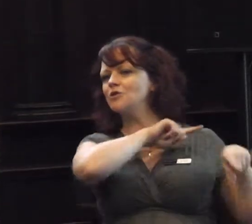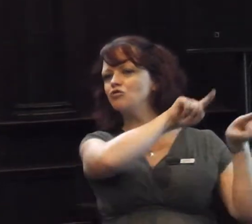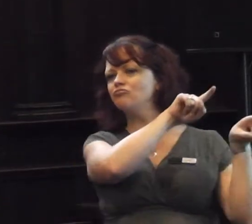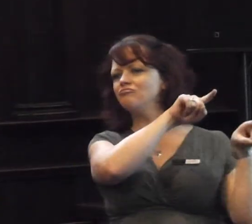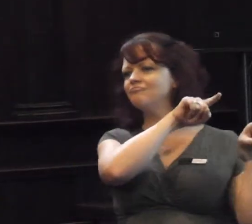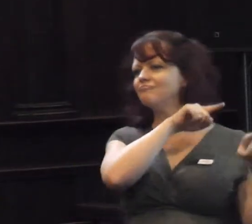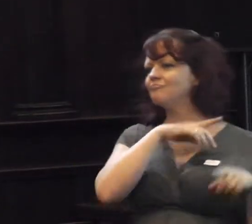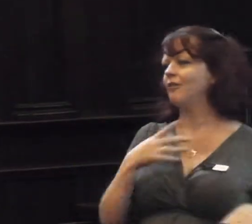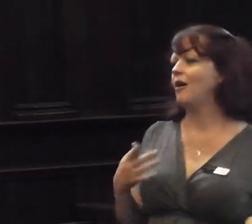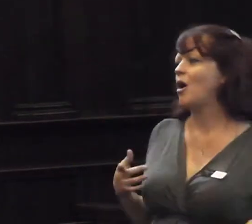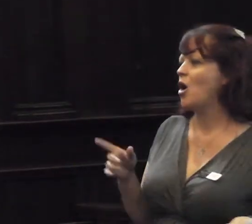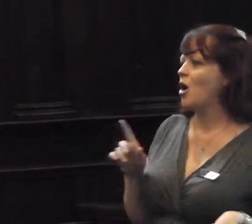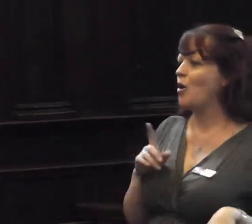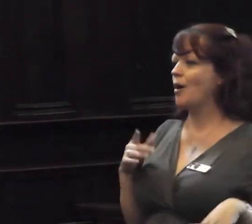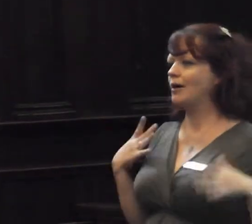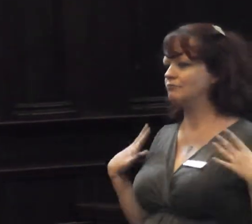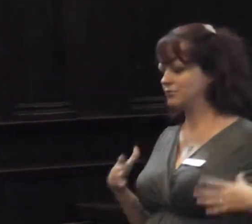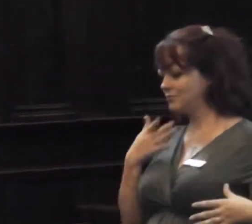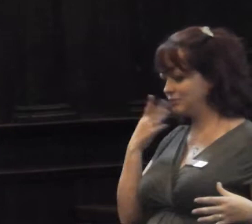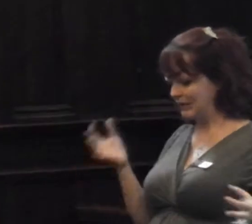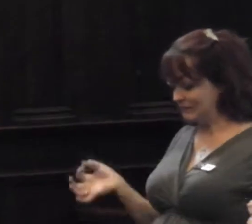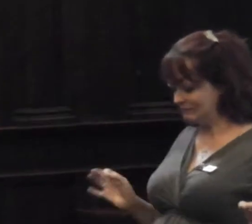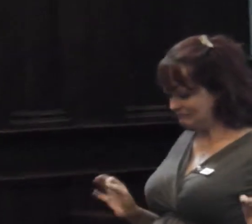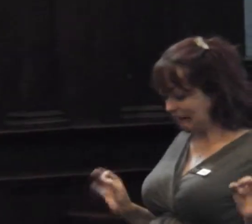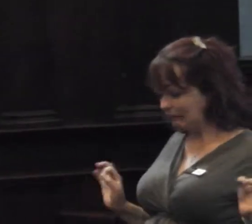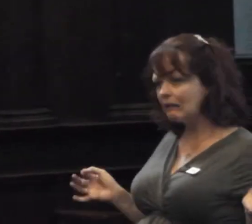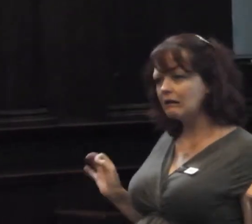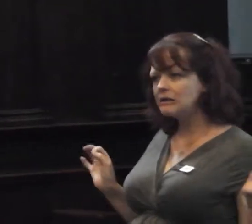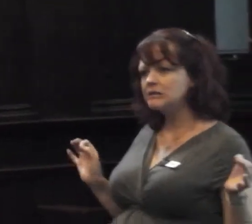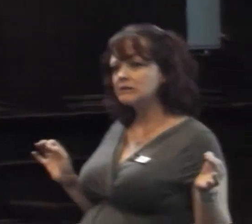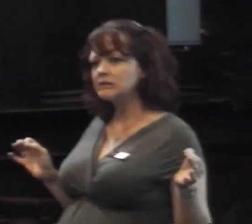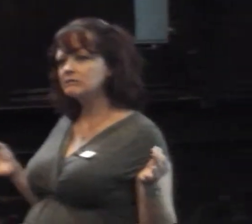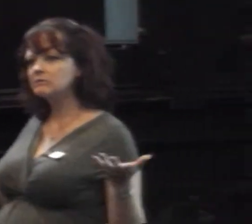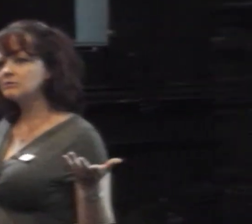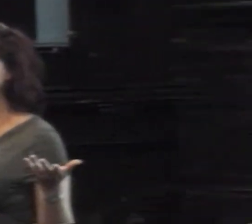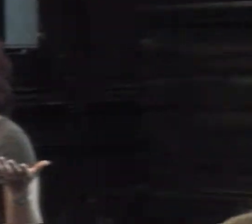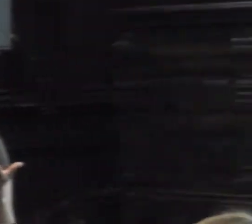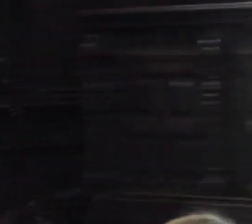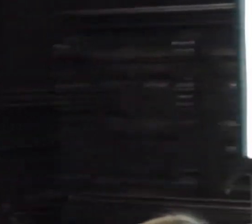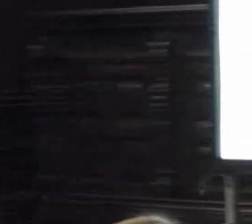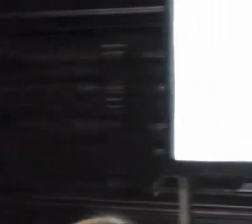an armed armed officer, and this is another consequence, what are the first consequences.